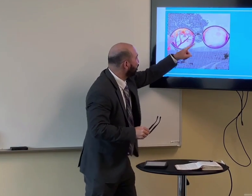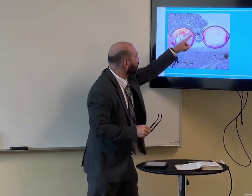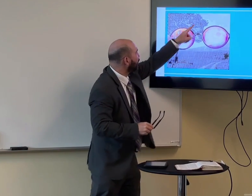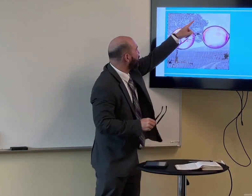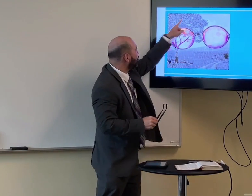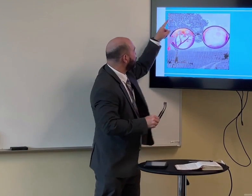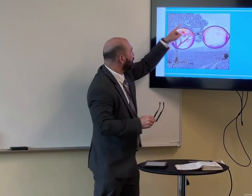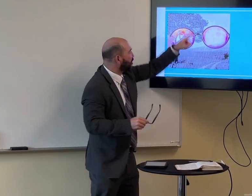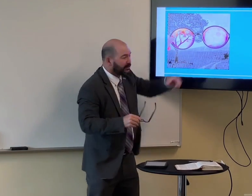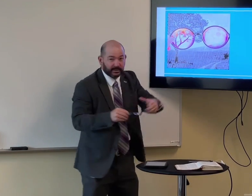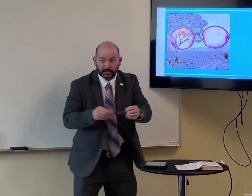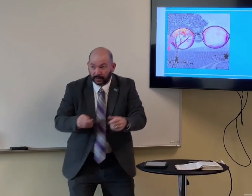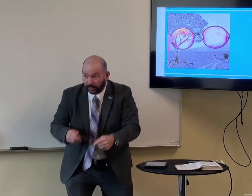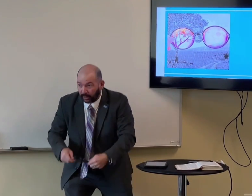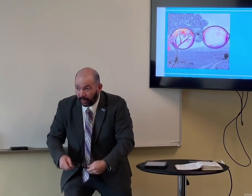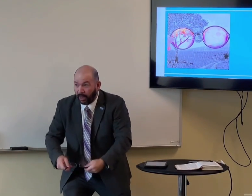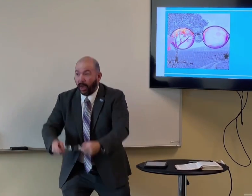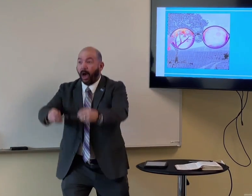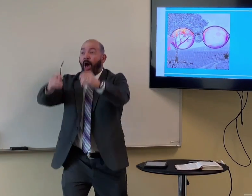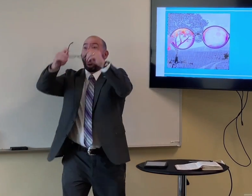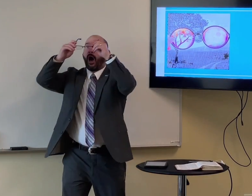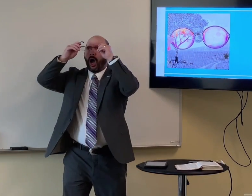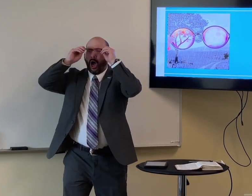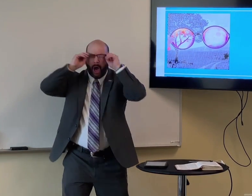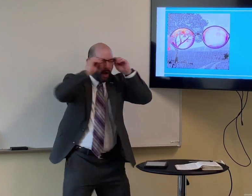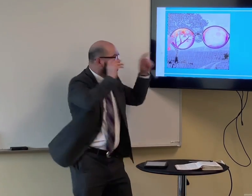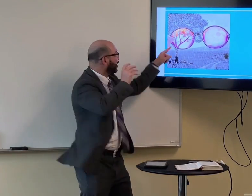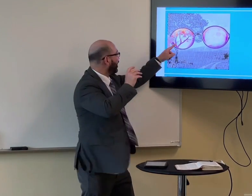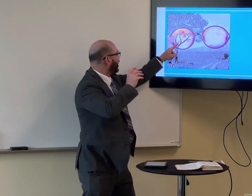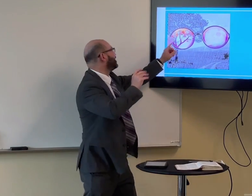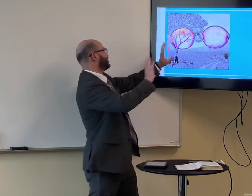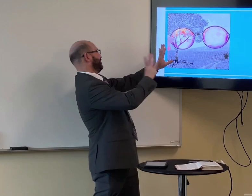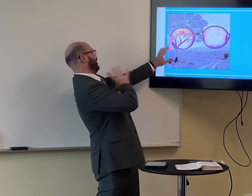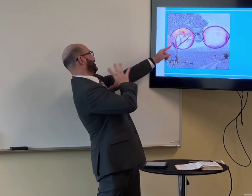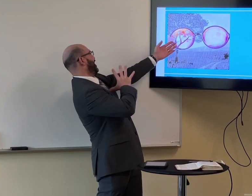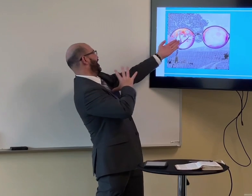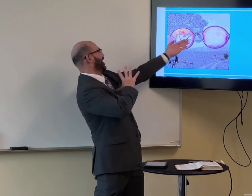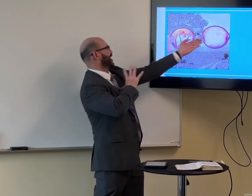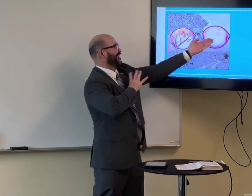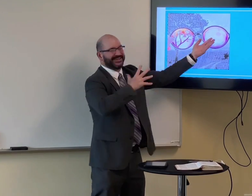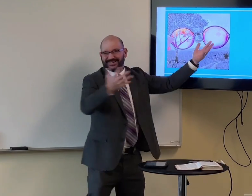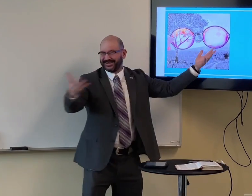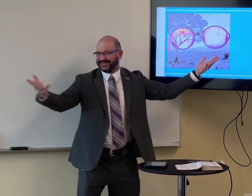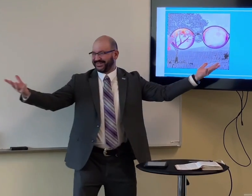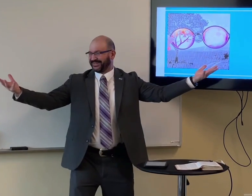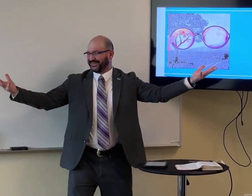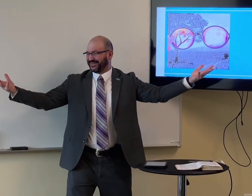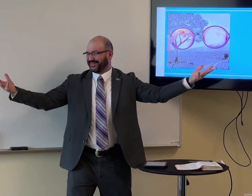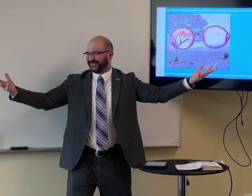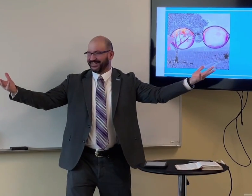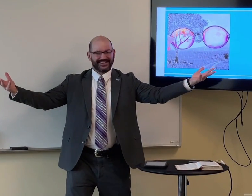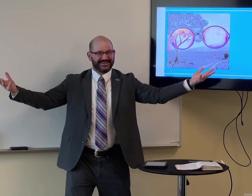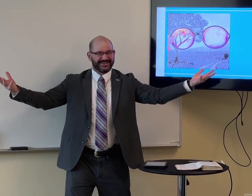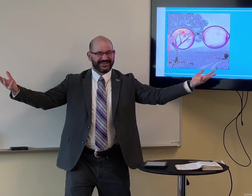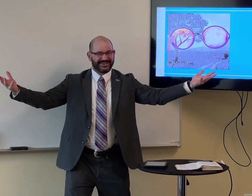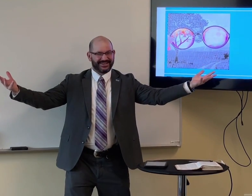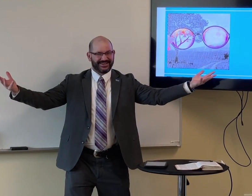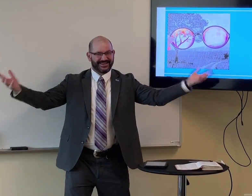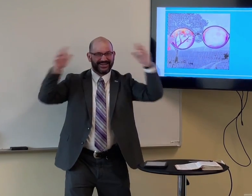You know, maybe it's raining and gray day, but they put their rose-colored glasses on and it's sunny and everything's